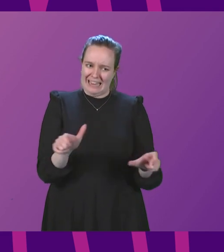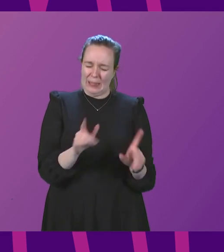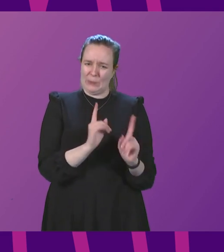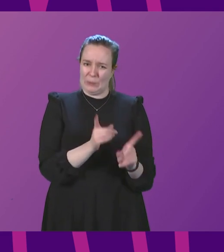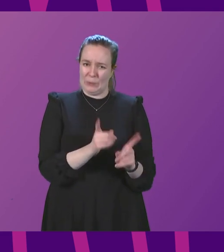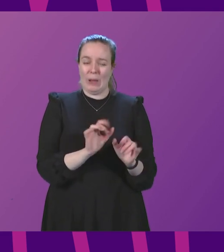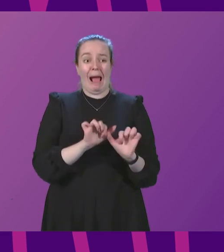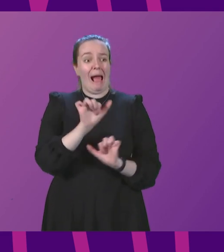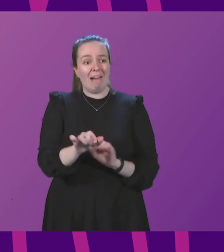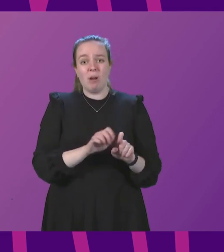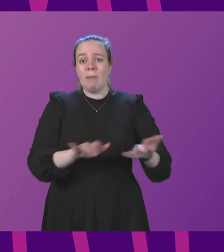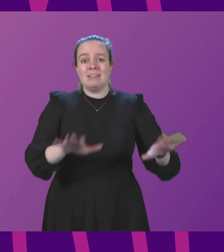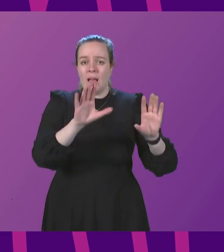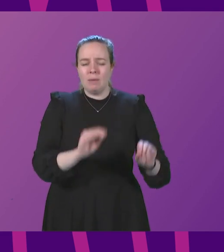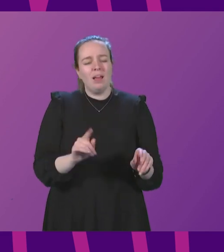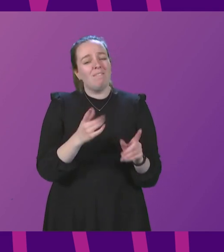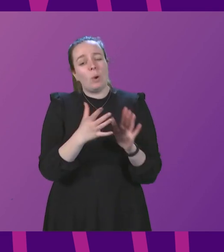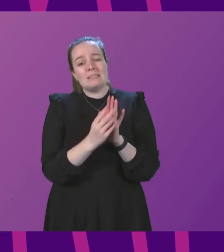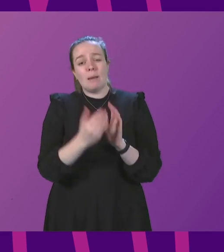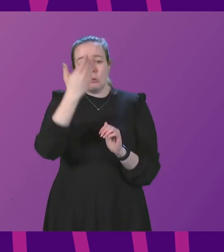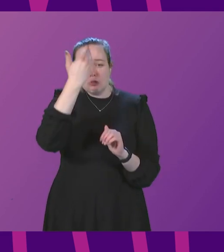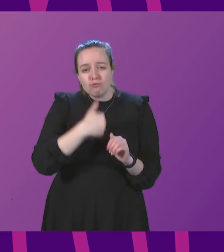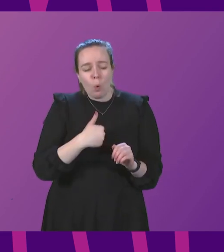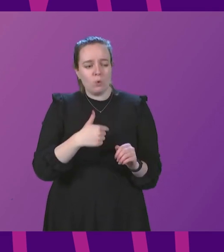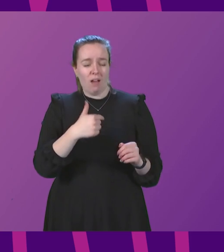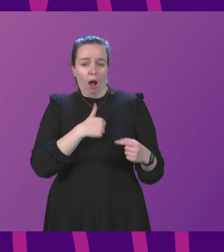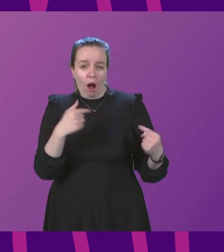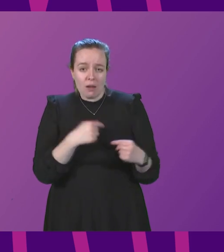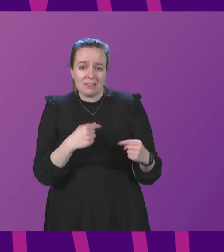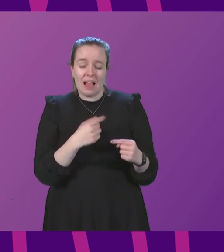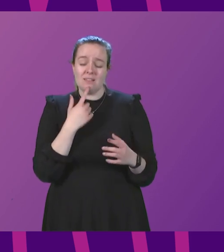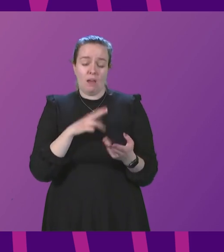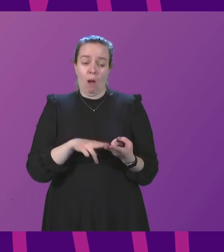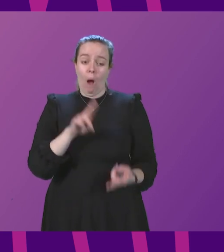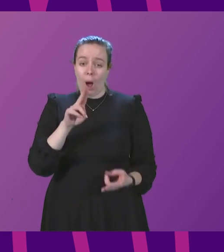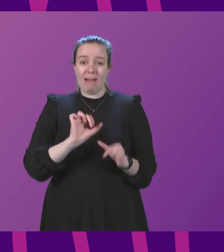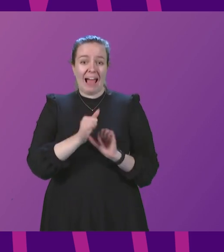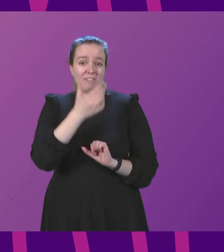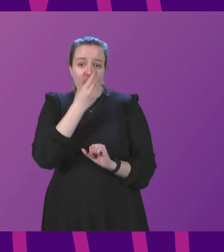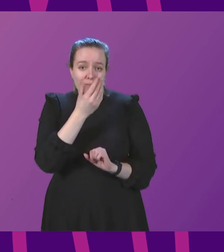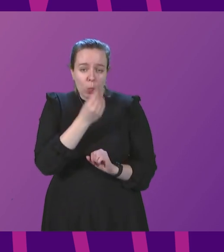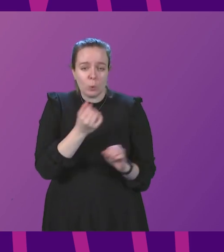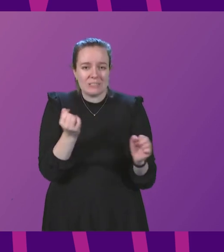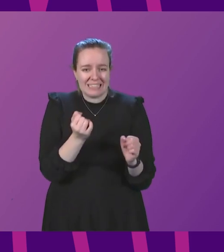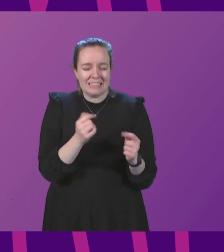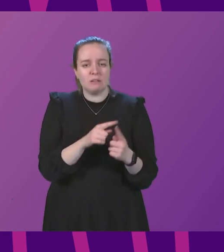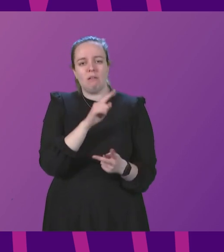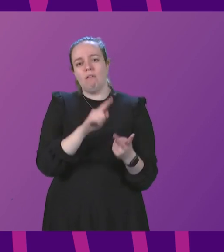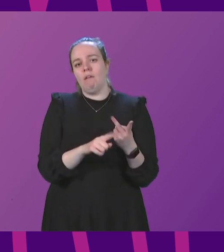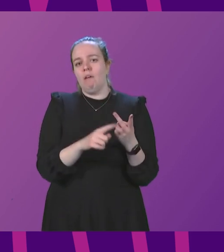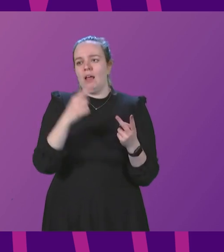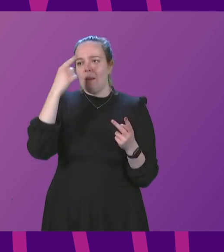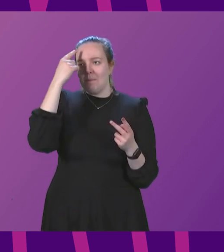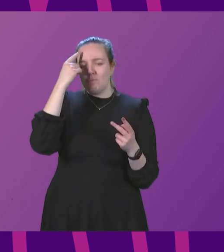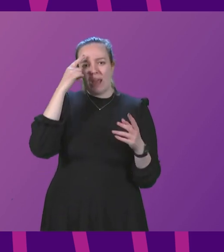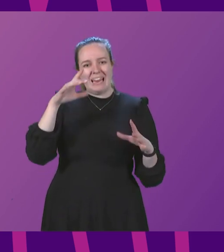ended for example instances of strokes and heart attack increase after every flu season infection of the brain can occur in patients with measles and